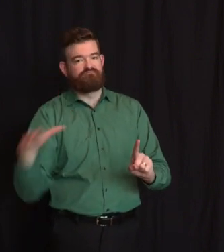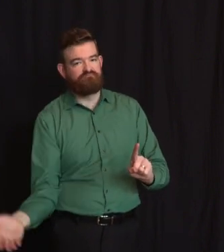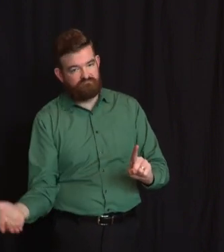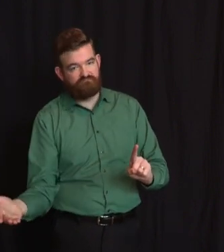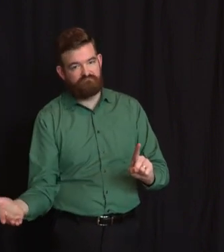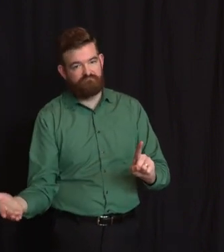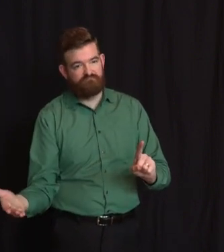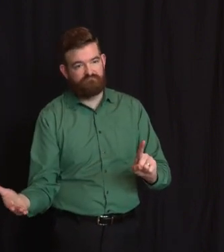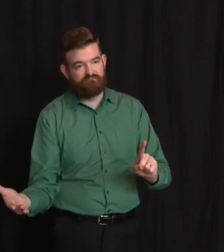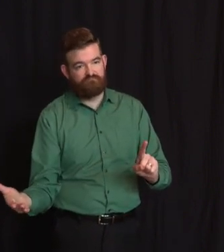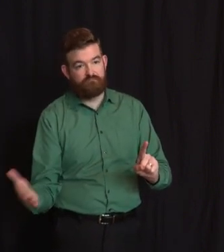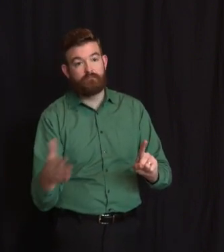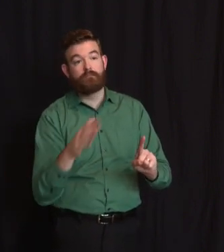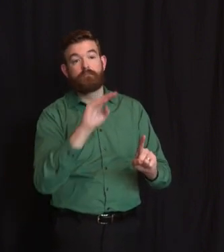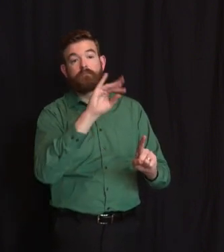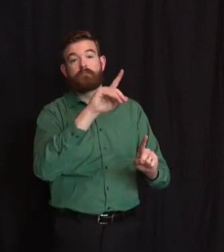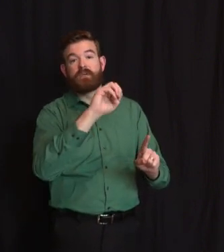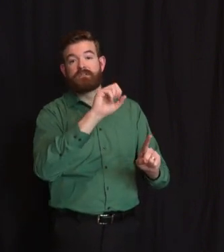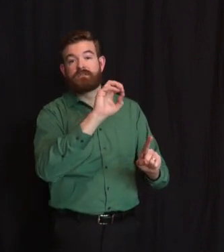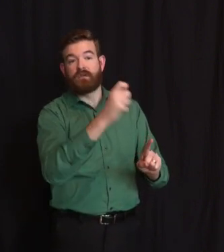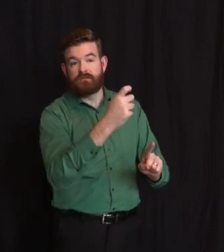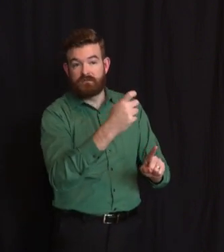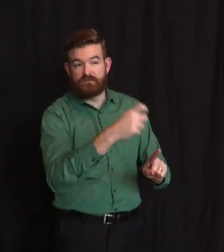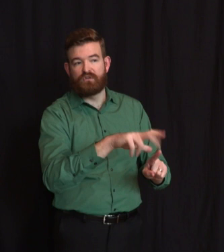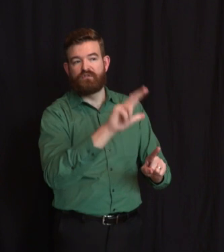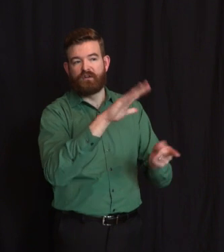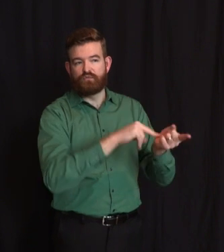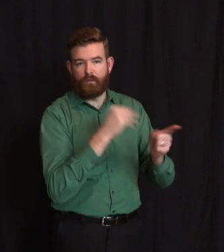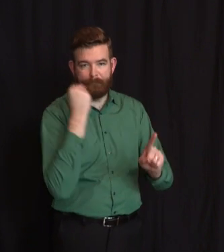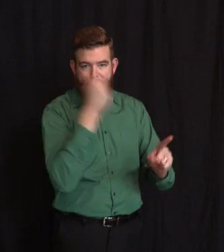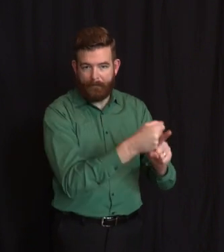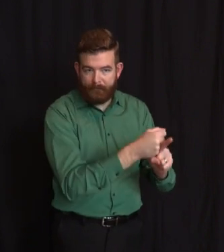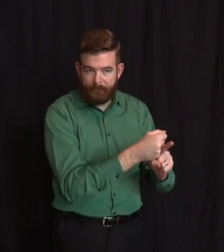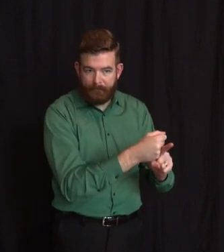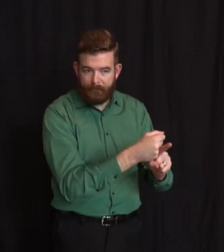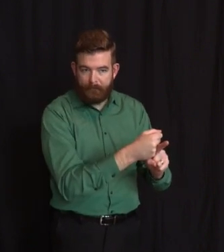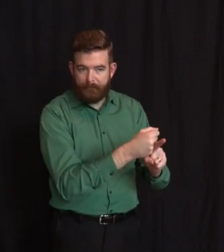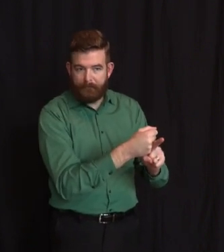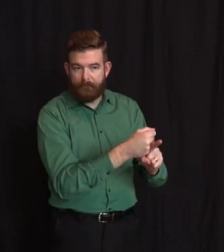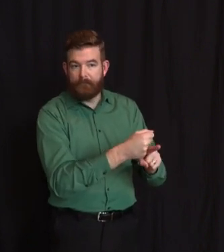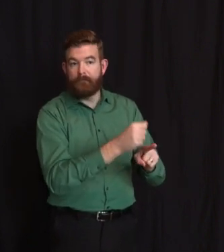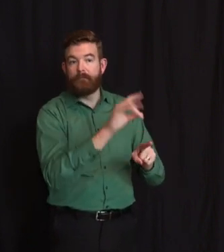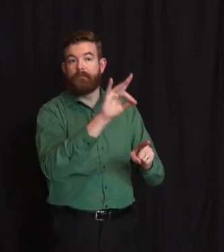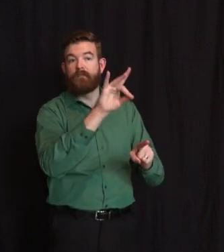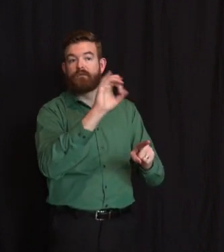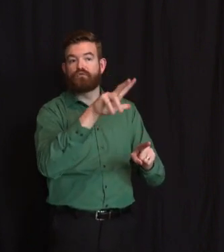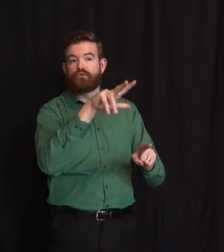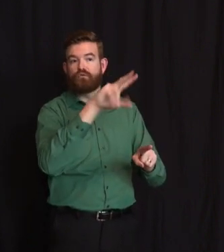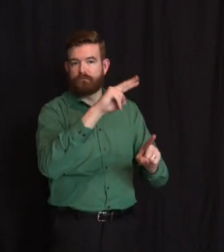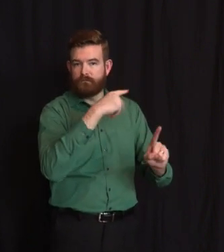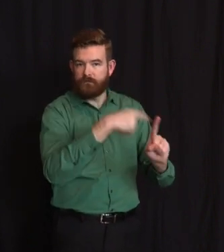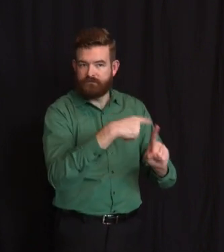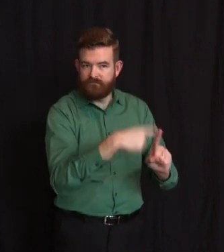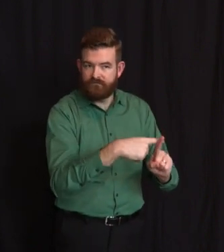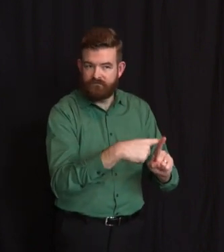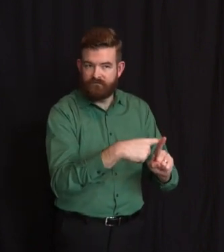facilities reporting 832 cases and 162 deaths and